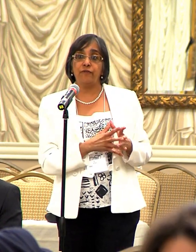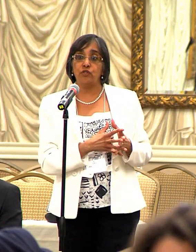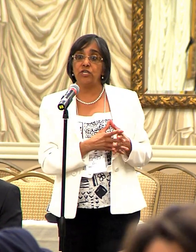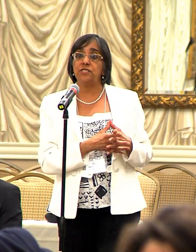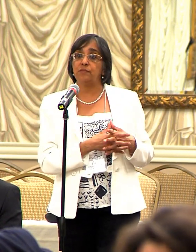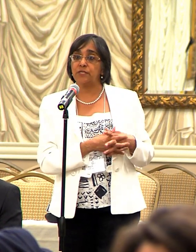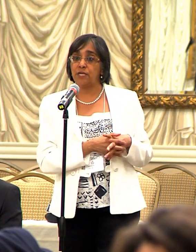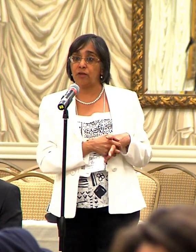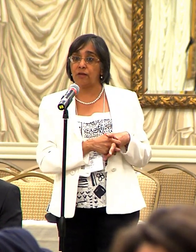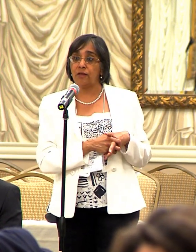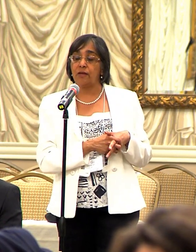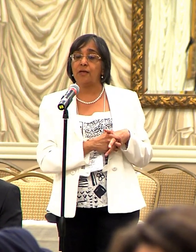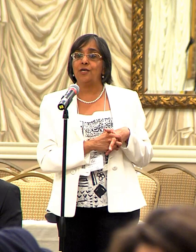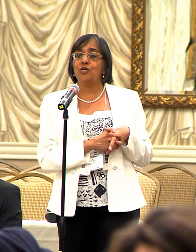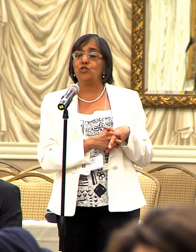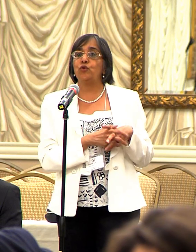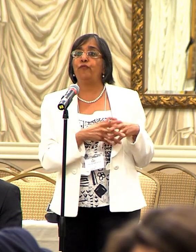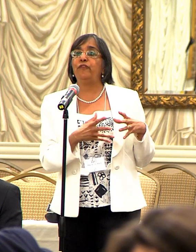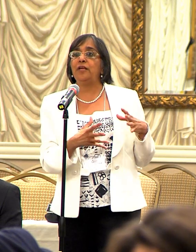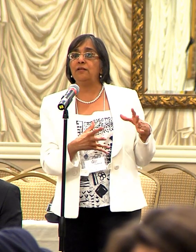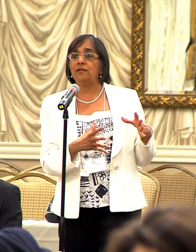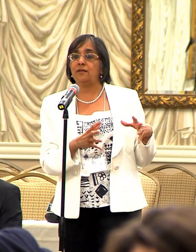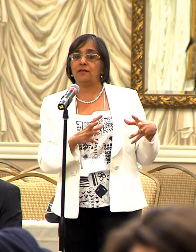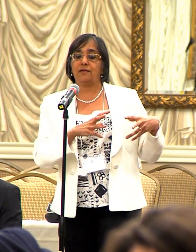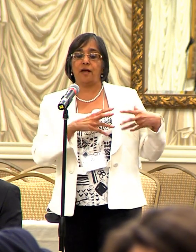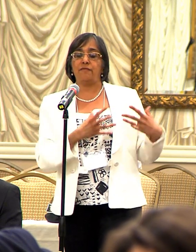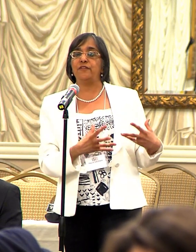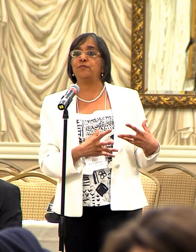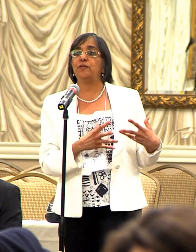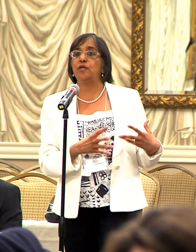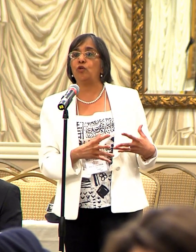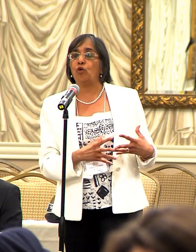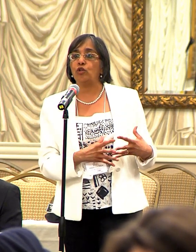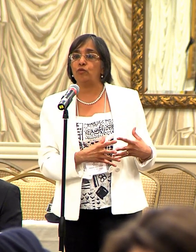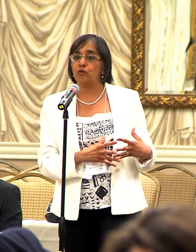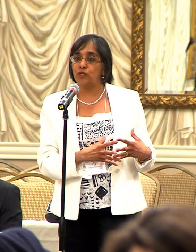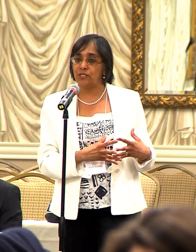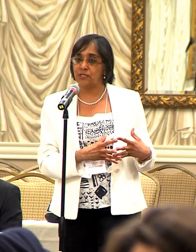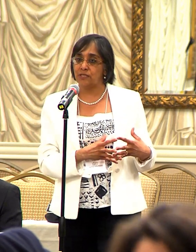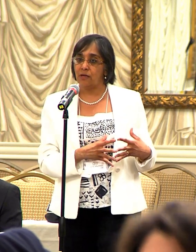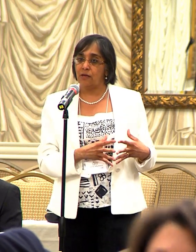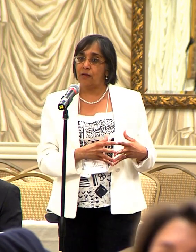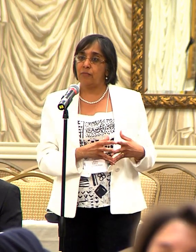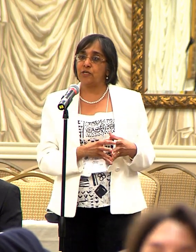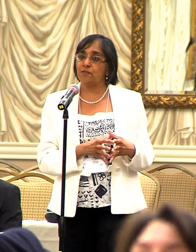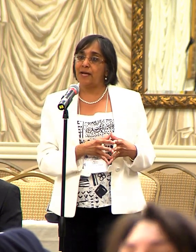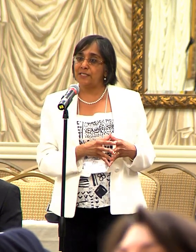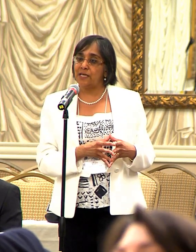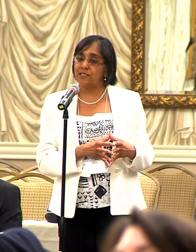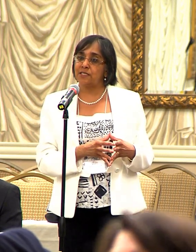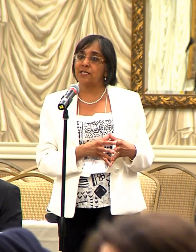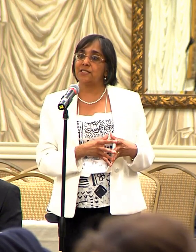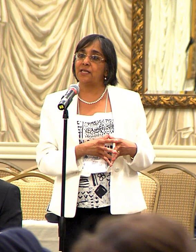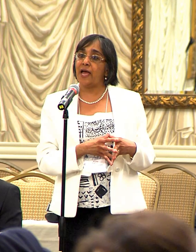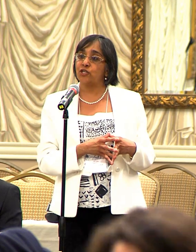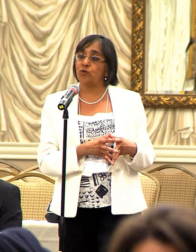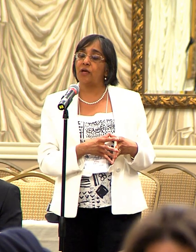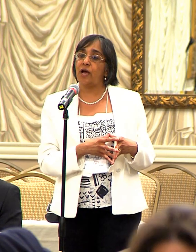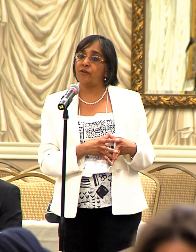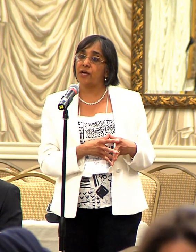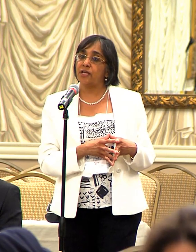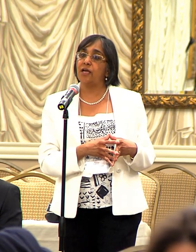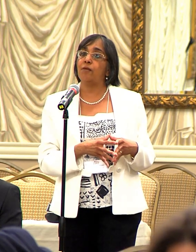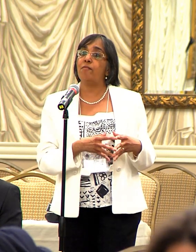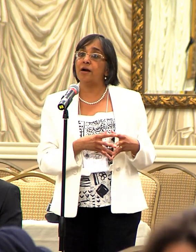refugees in particular to feel comfortable in all communities because my sense is there's an